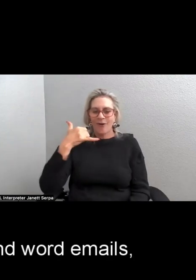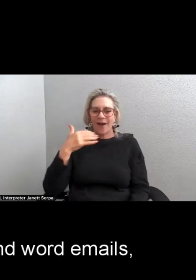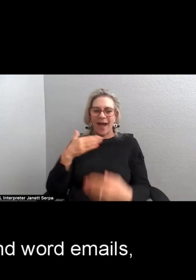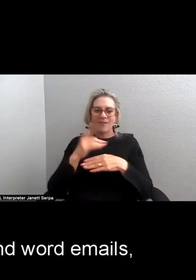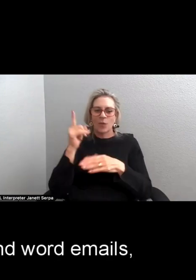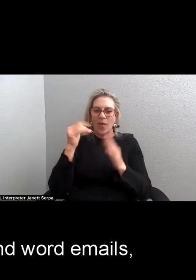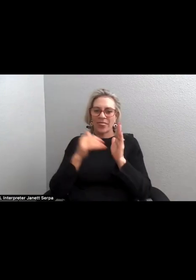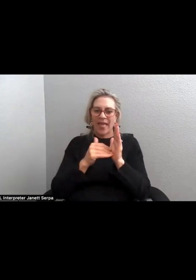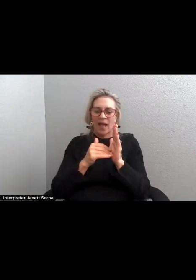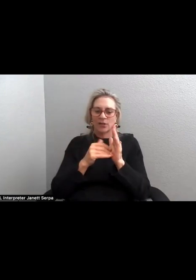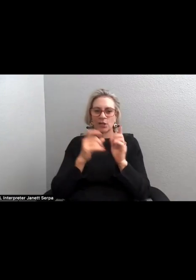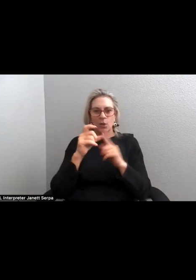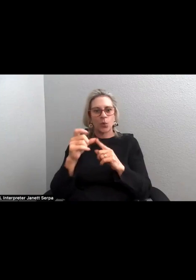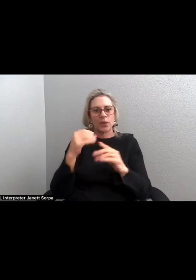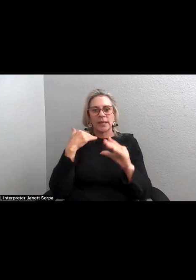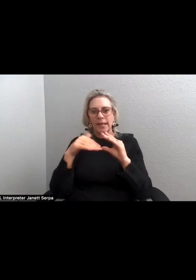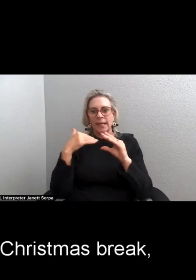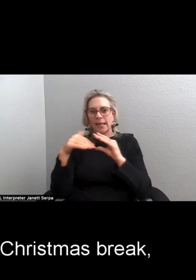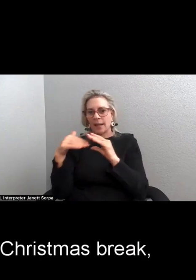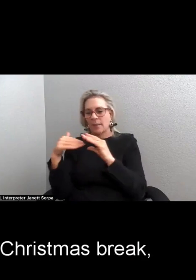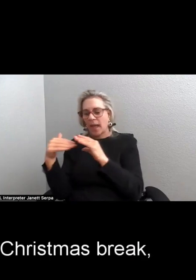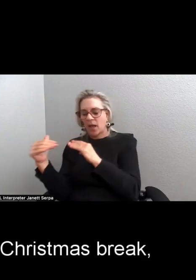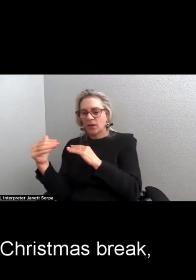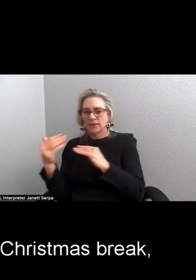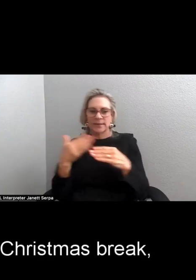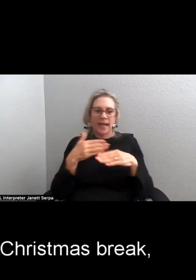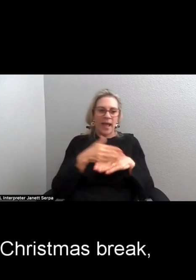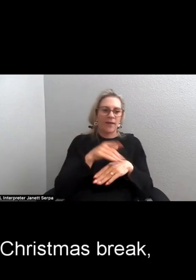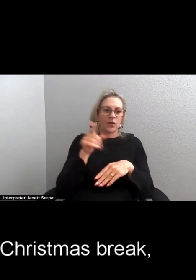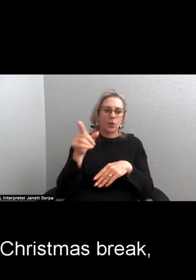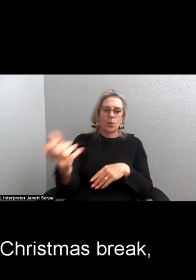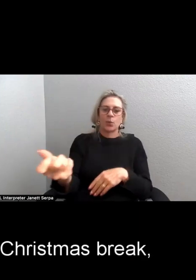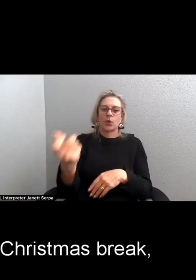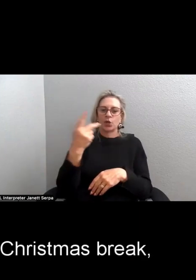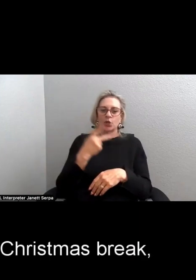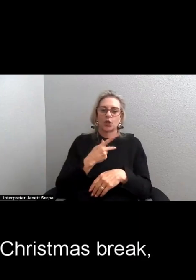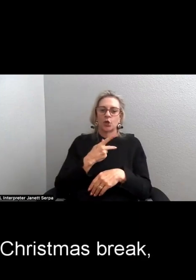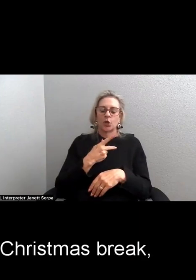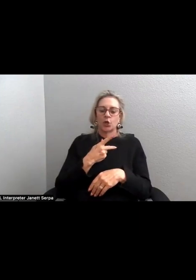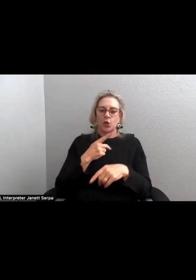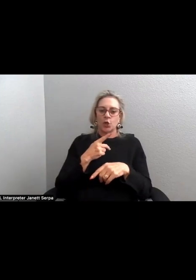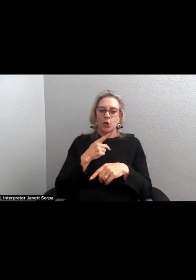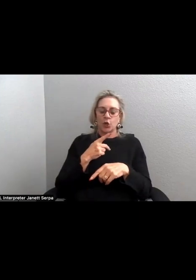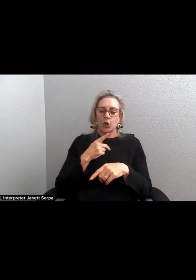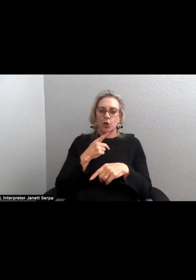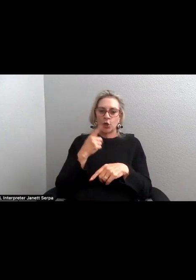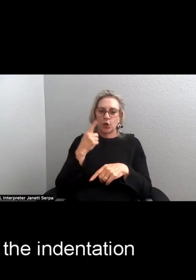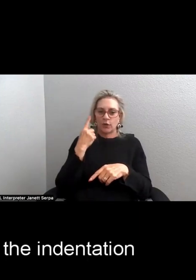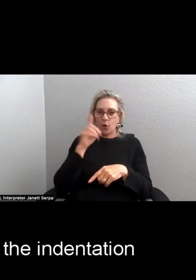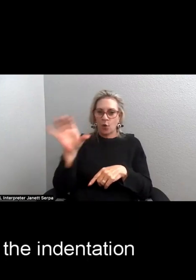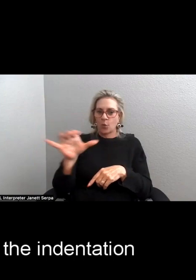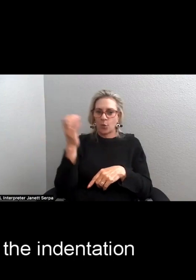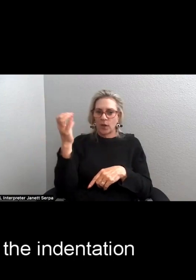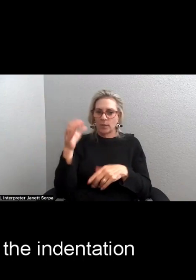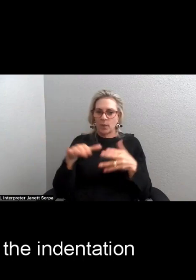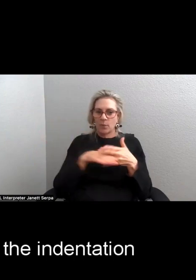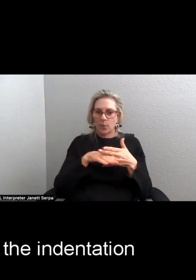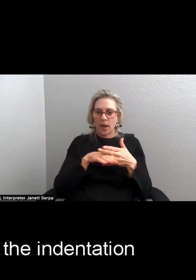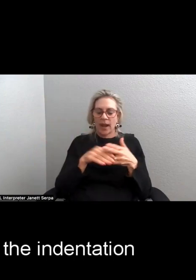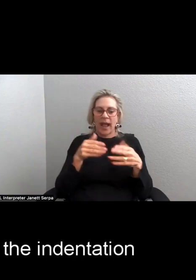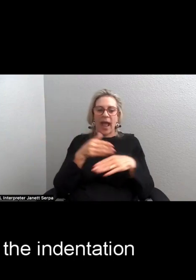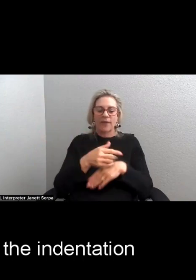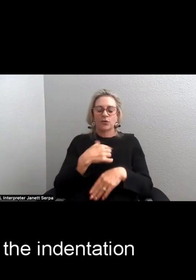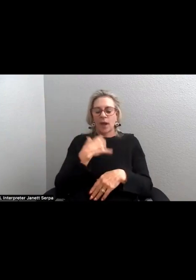word emails, after you return at Christmas break, after I